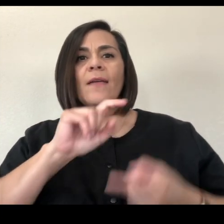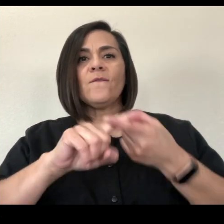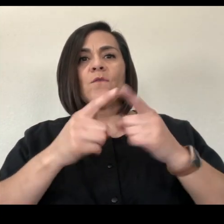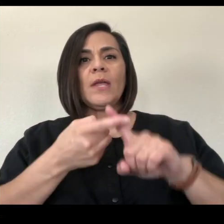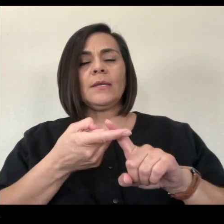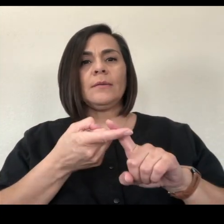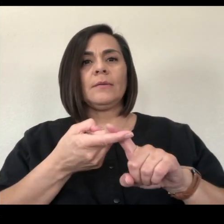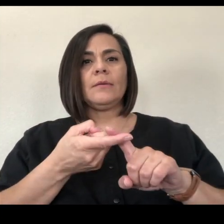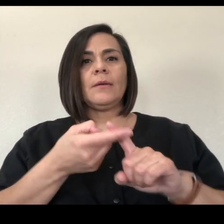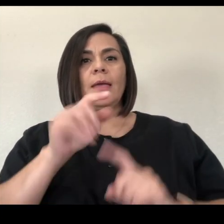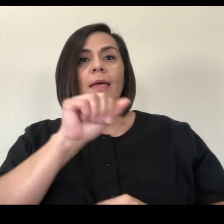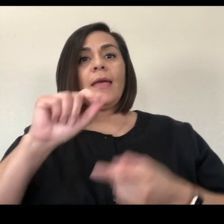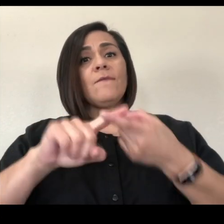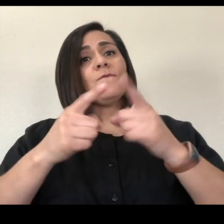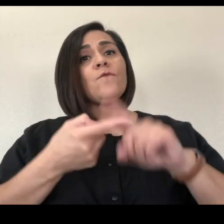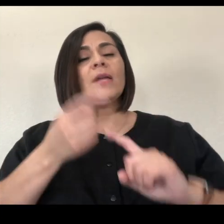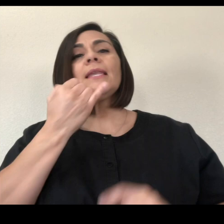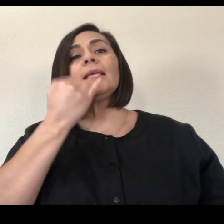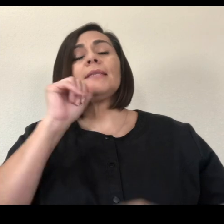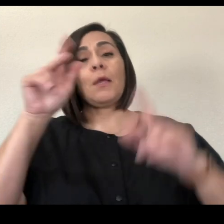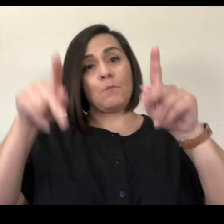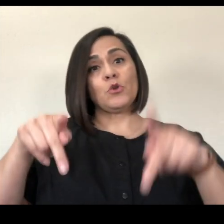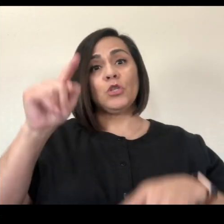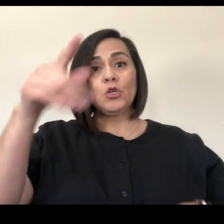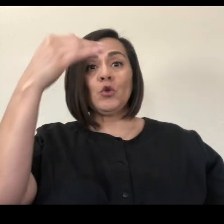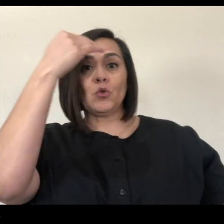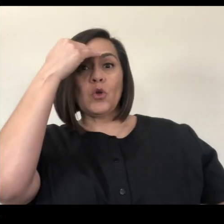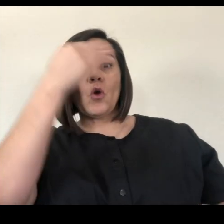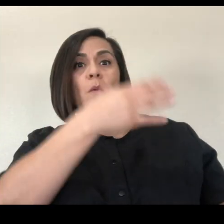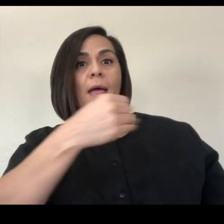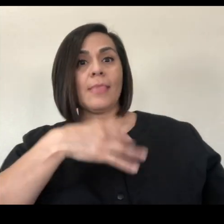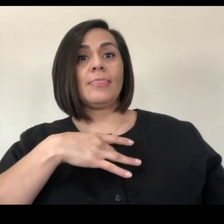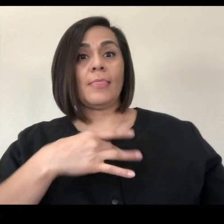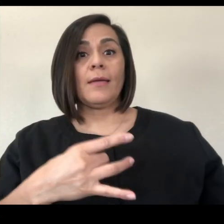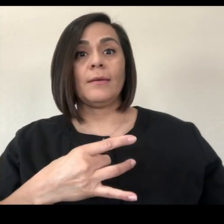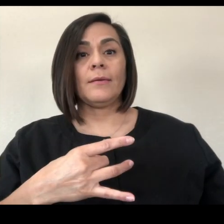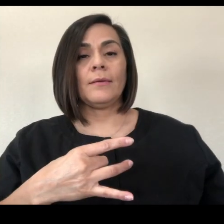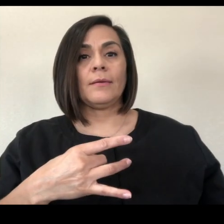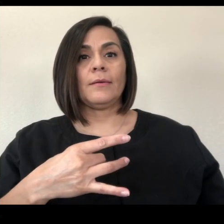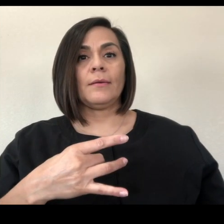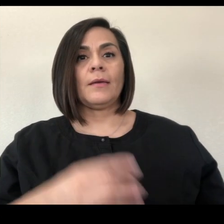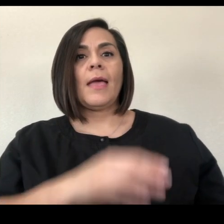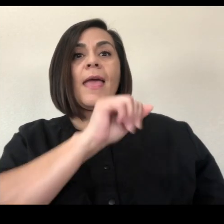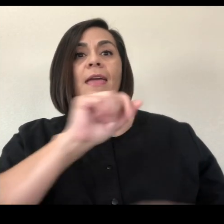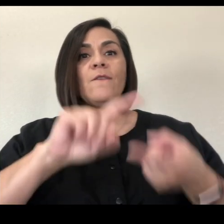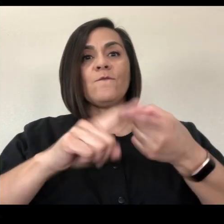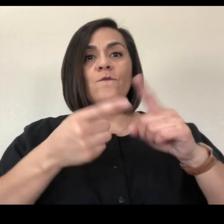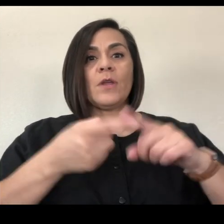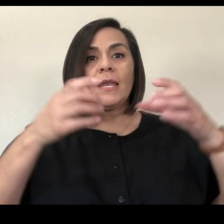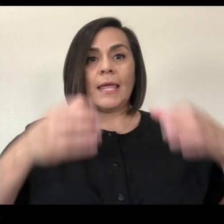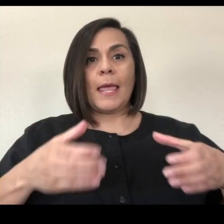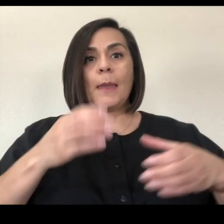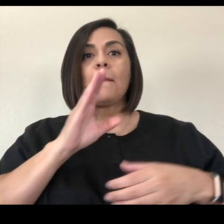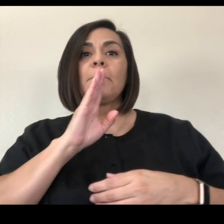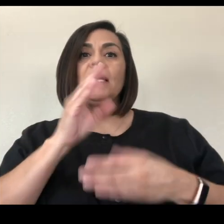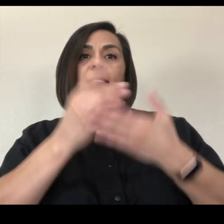A friend is a person you know and like. A friend can be someone you know from class or